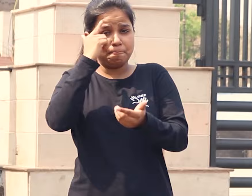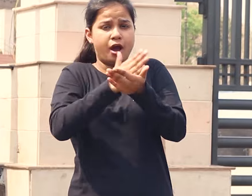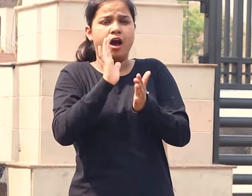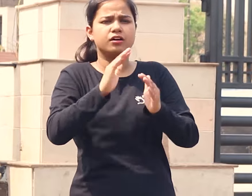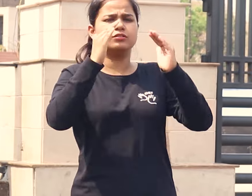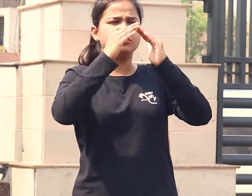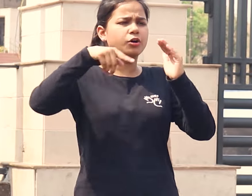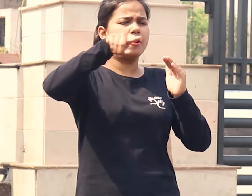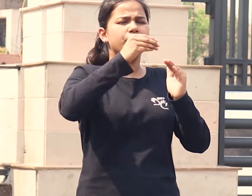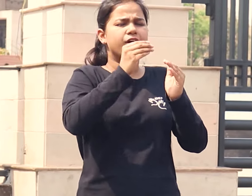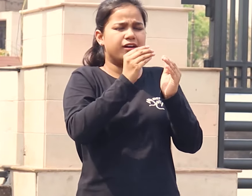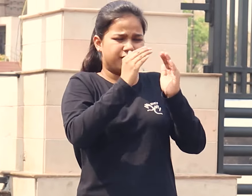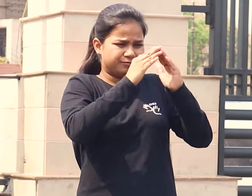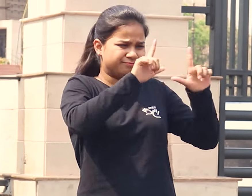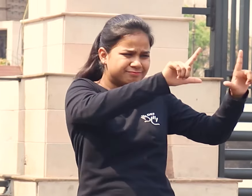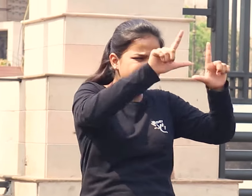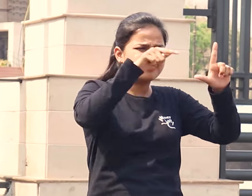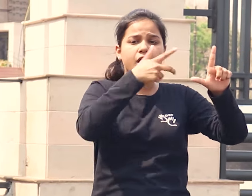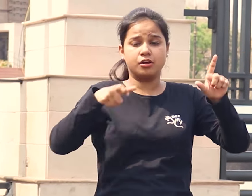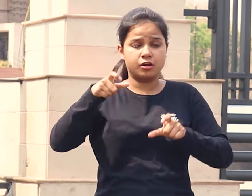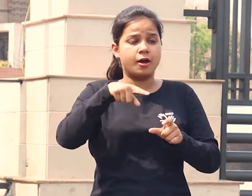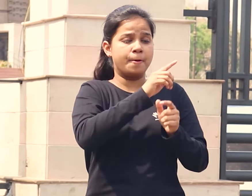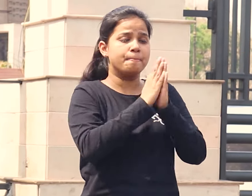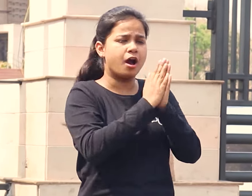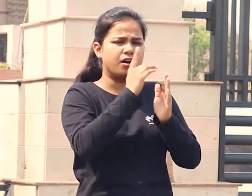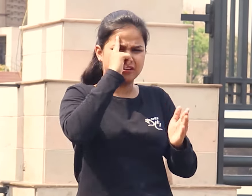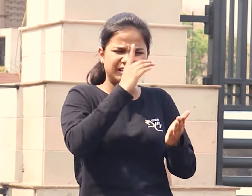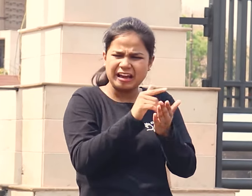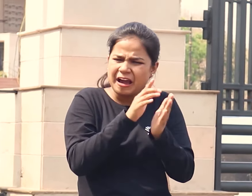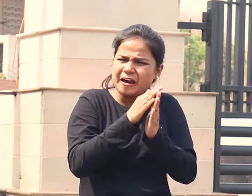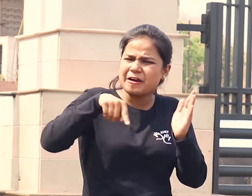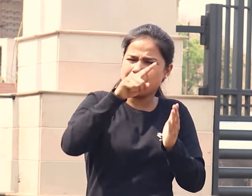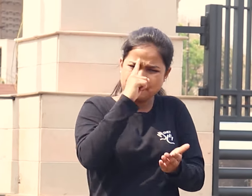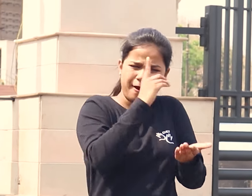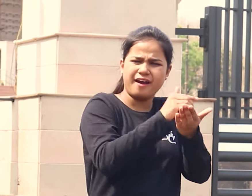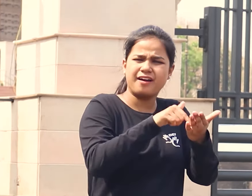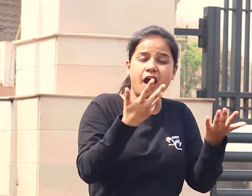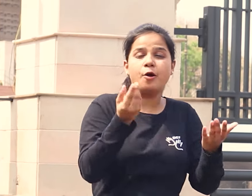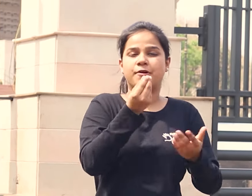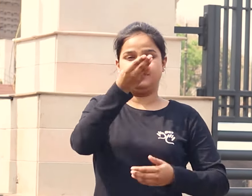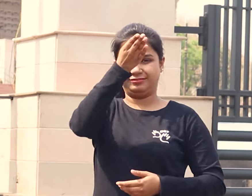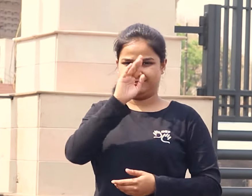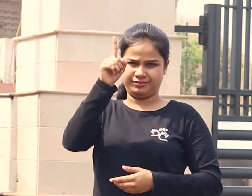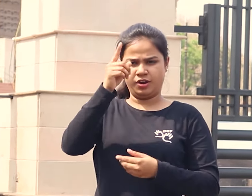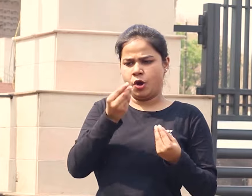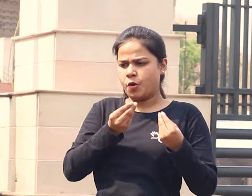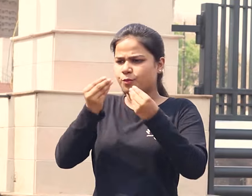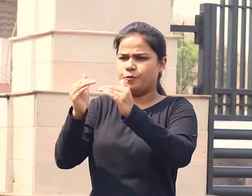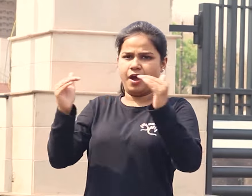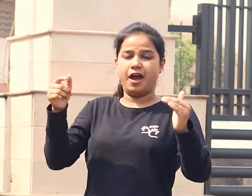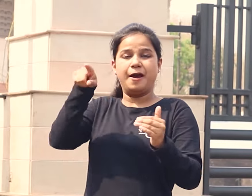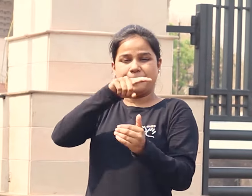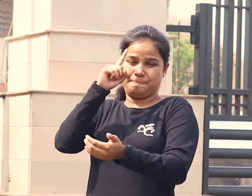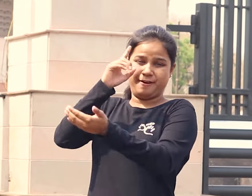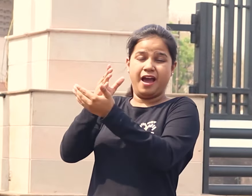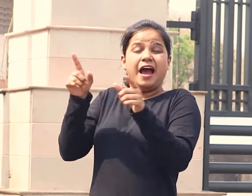as the father of Indian constitution. He is one of the greatest leaders who advocated the principles of equality of speech and socio-economic